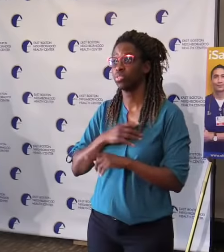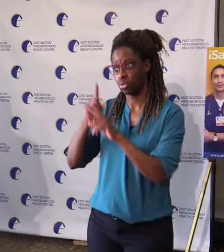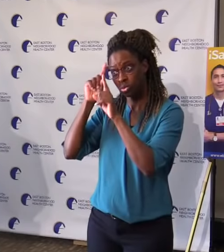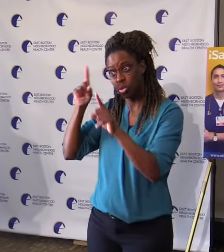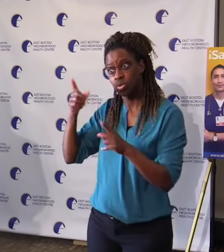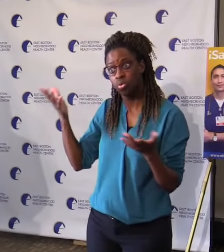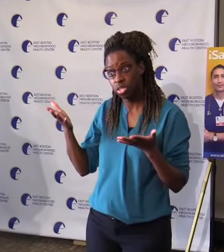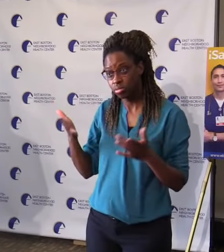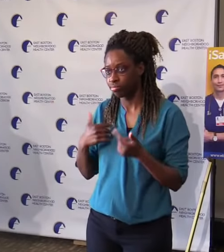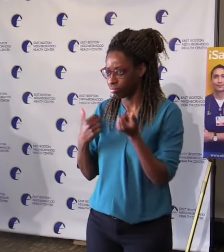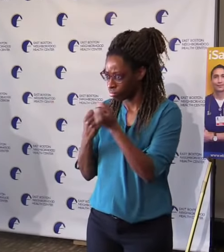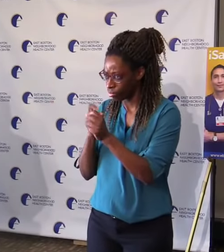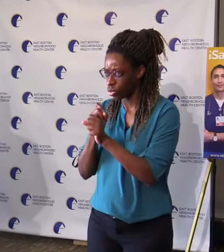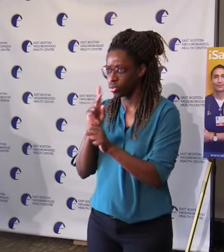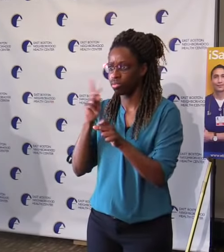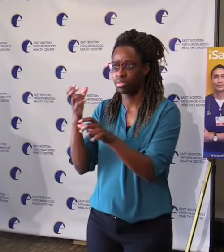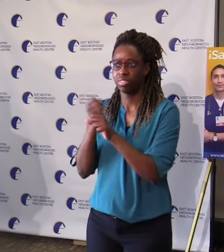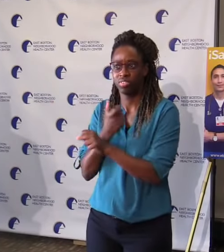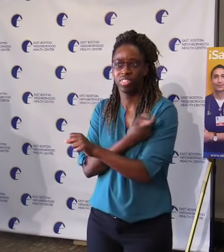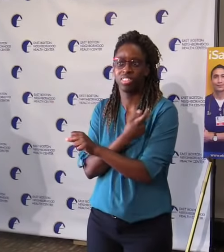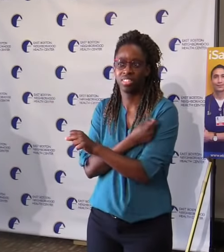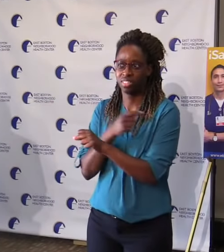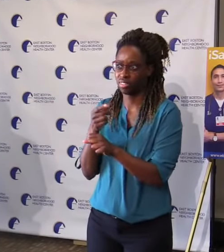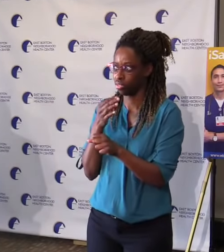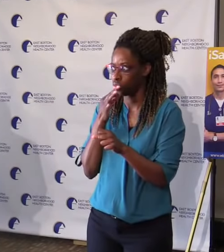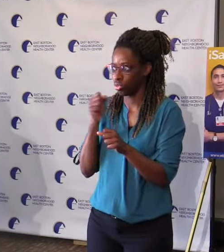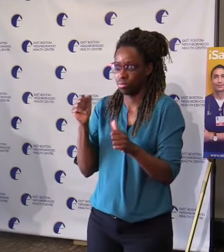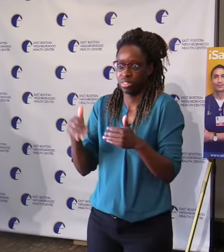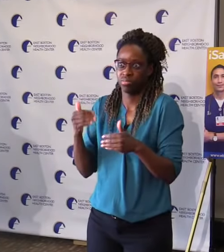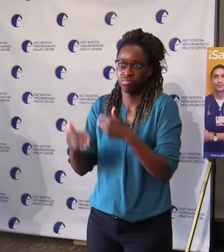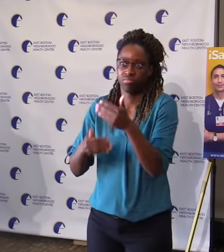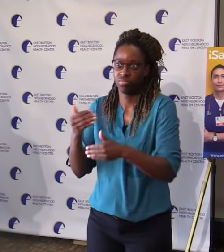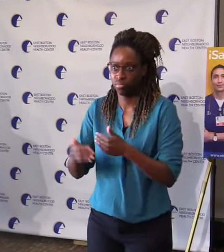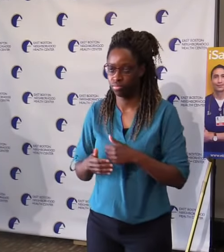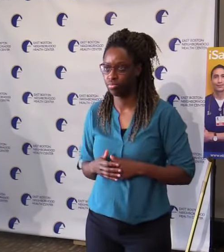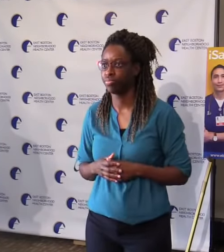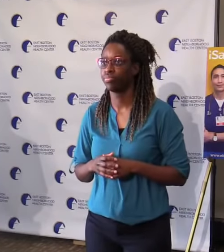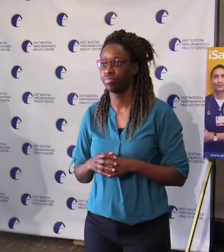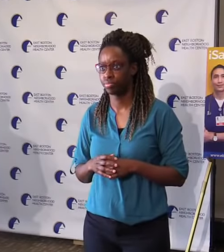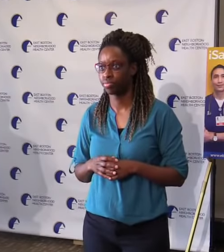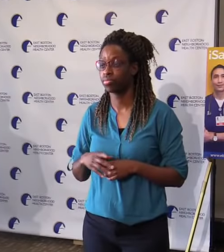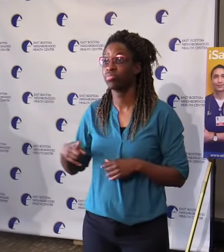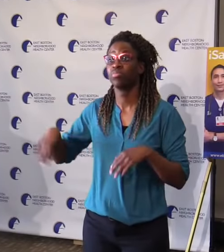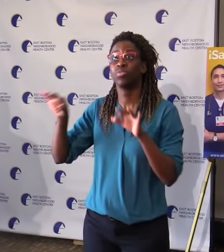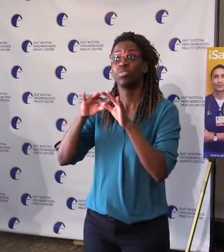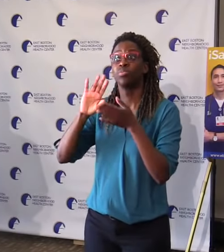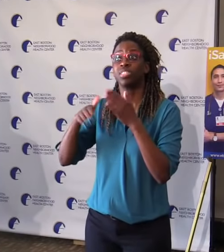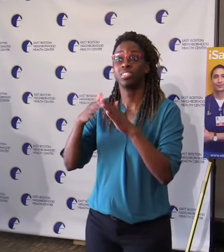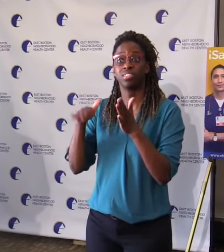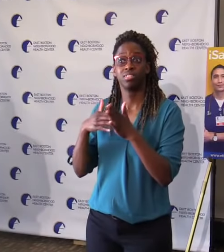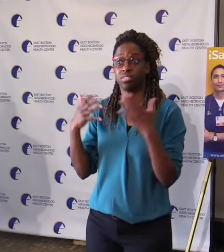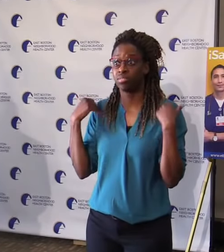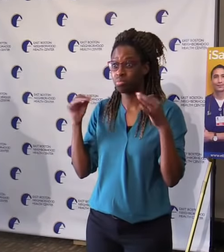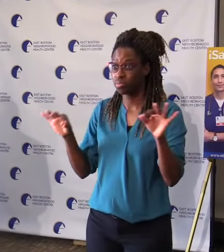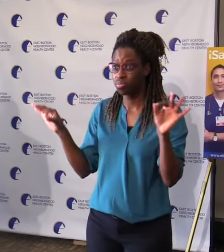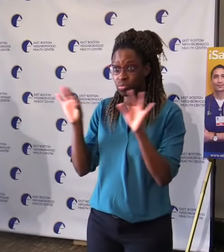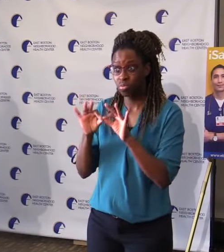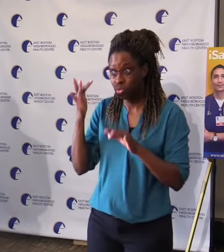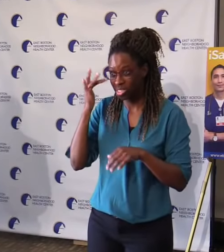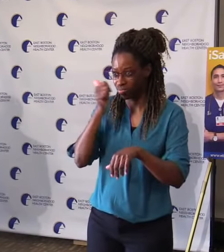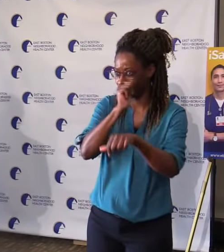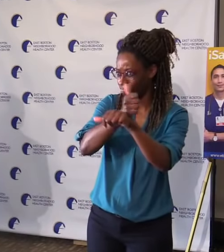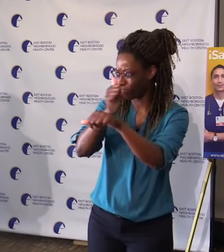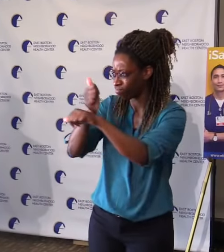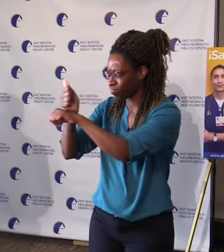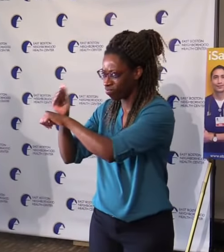That's why the administration, the Commonwealth, and the health centers have made extraordinary efforts to set vaccination sites up across the state.